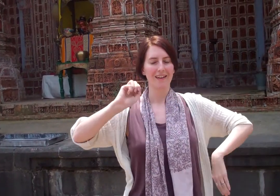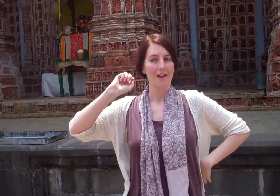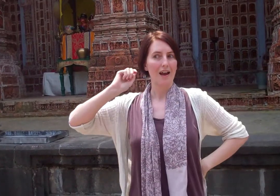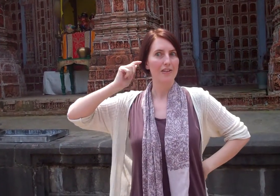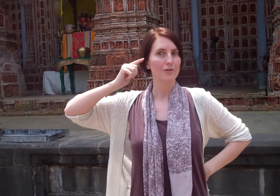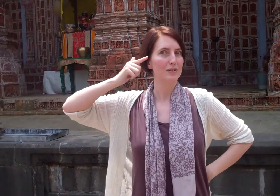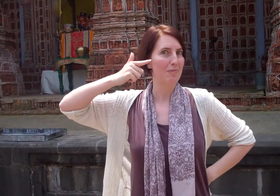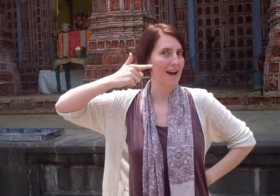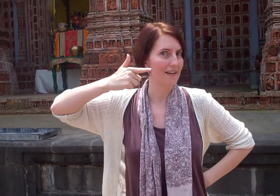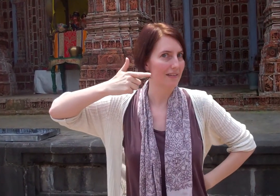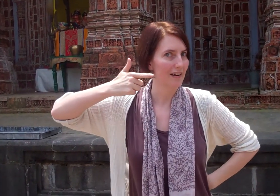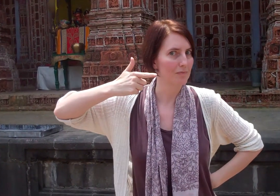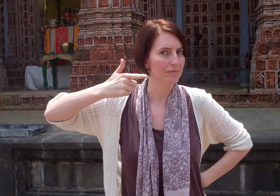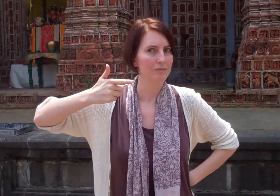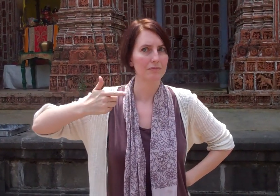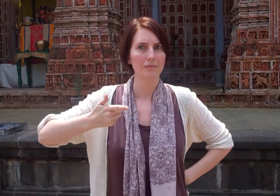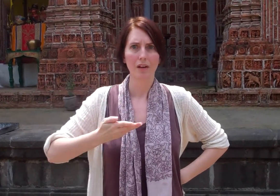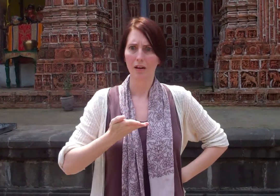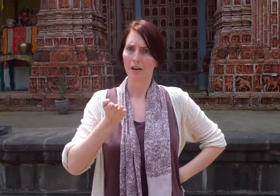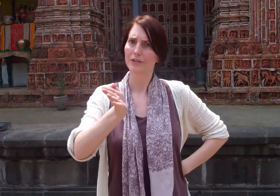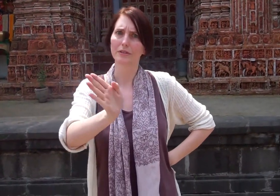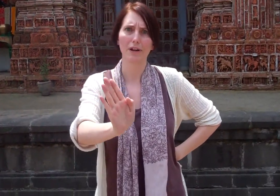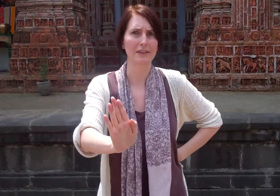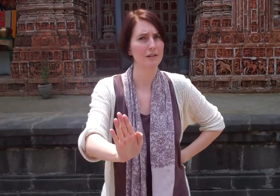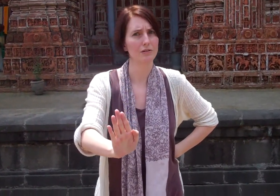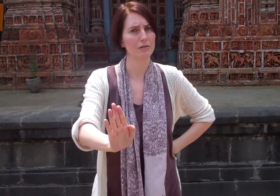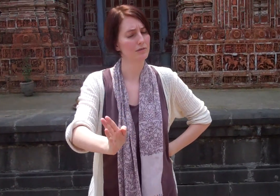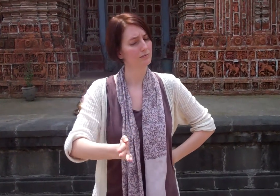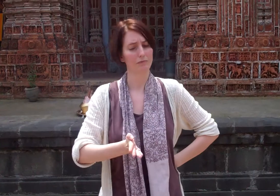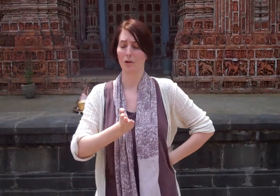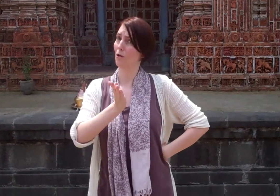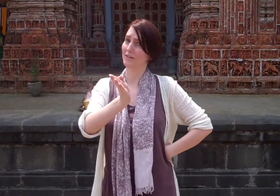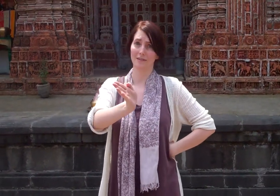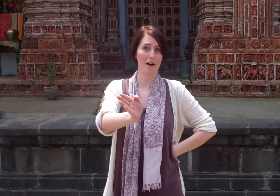and then you spied on them. Is this the right thing to do? No, it's not.